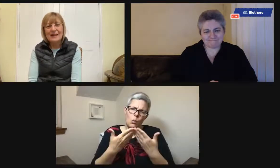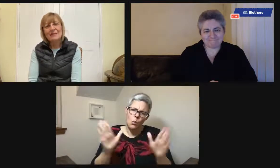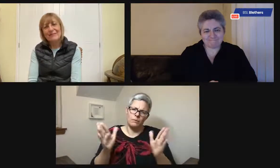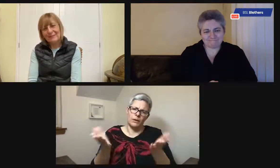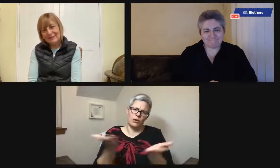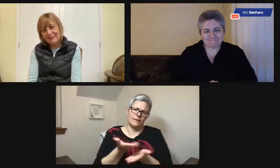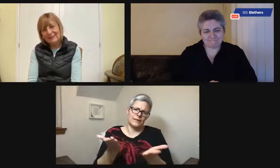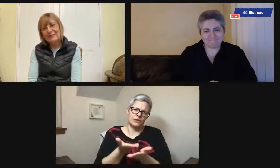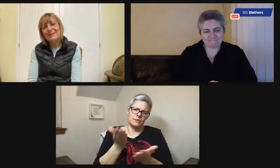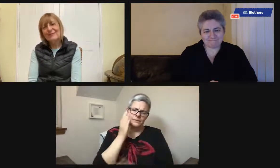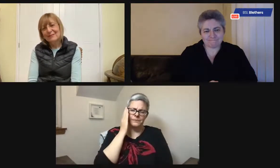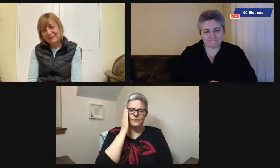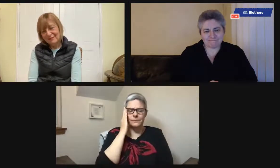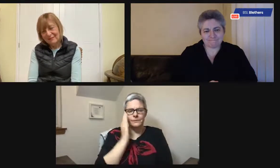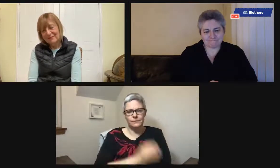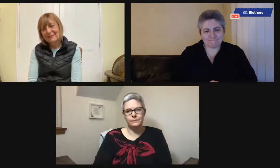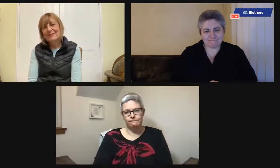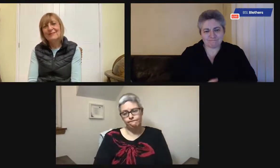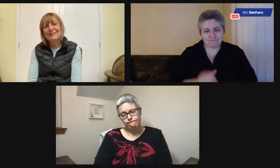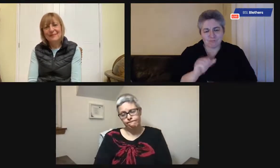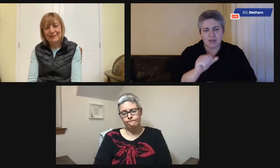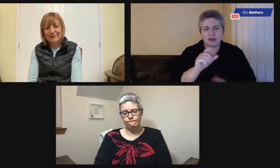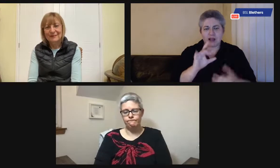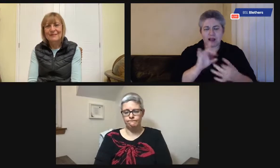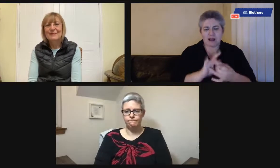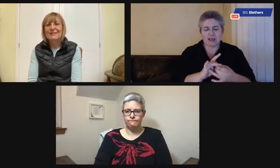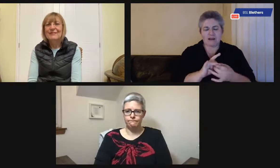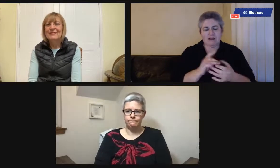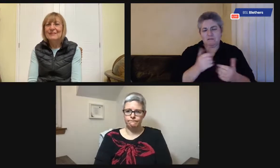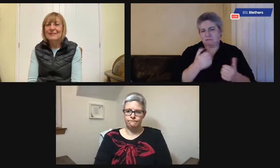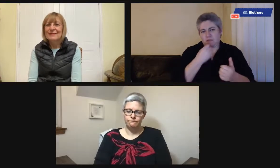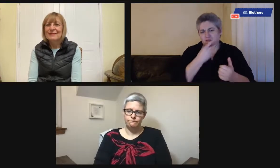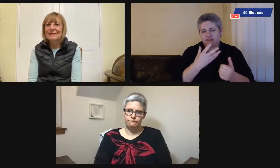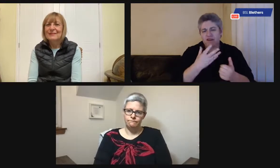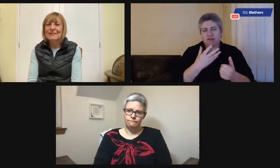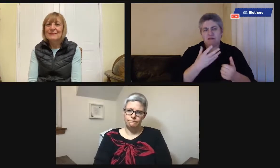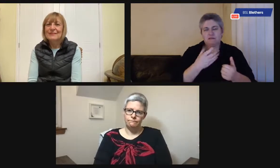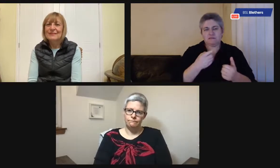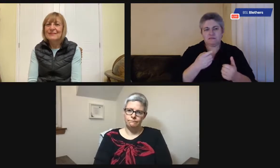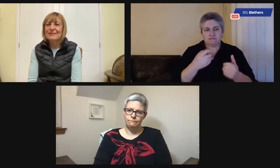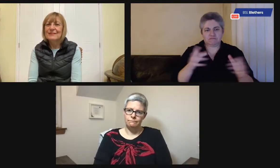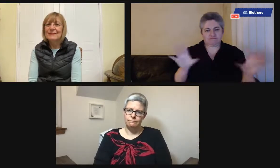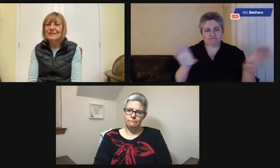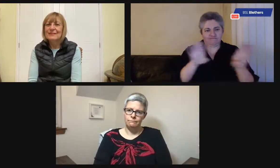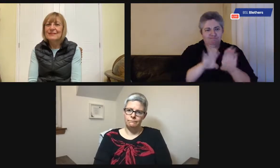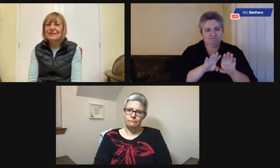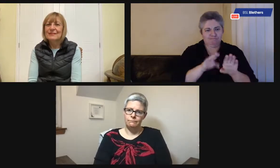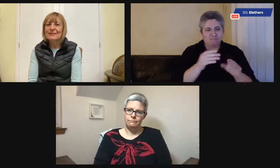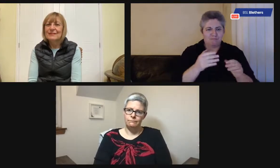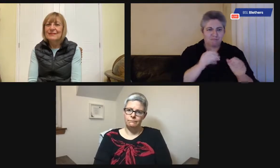Introduce changes gradually. And it's important to be open in your communication and your conversations about it.